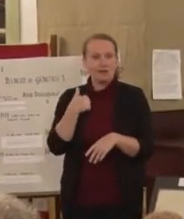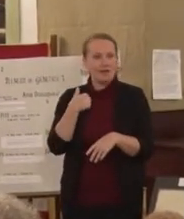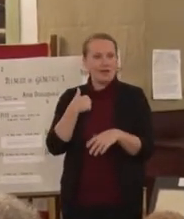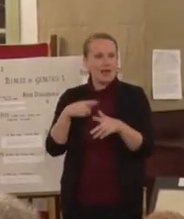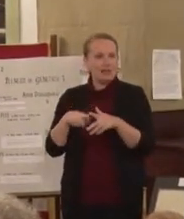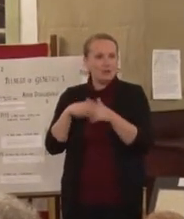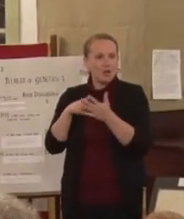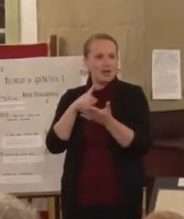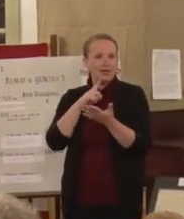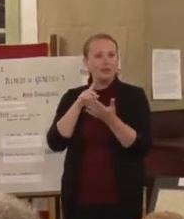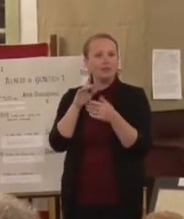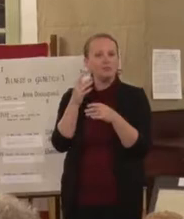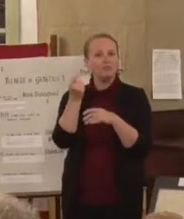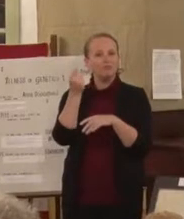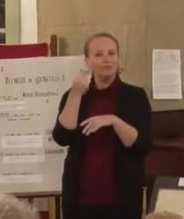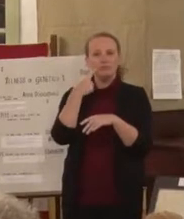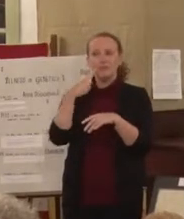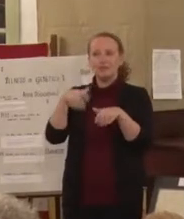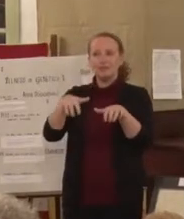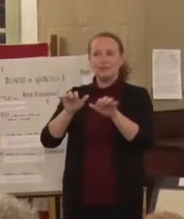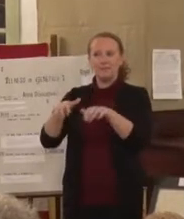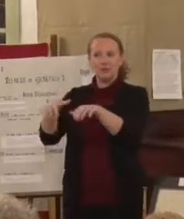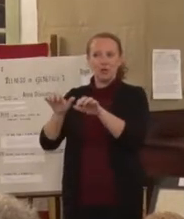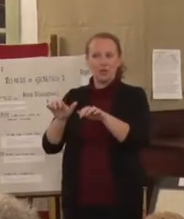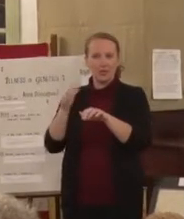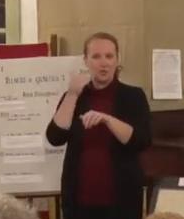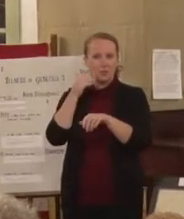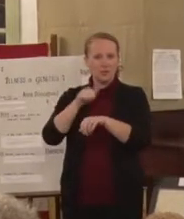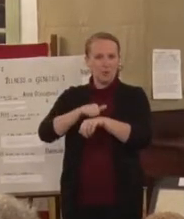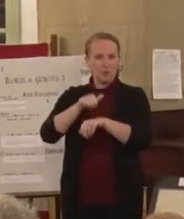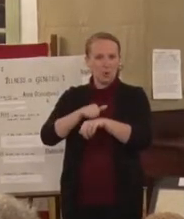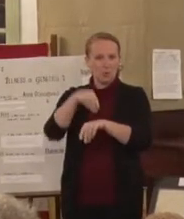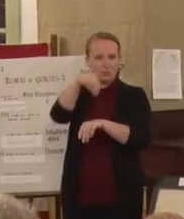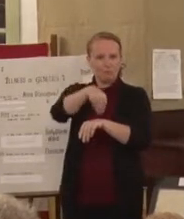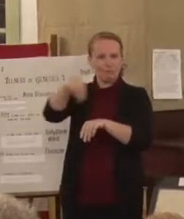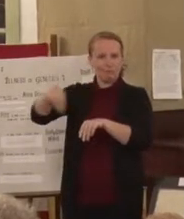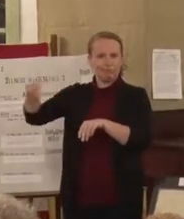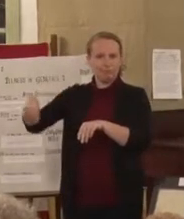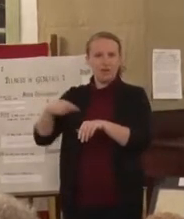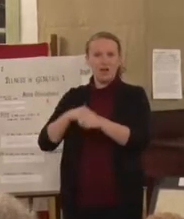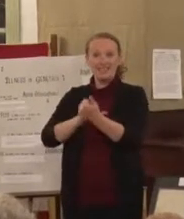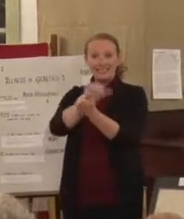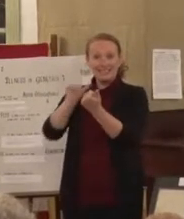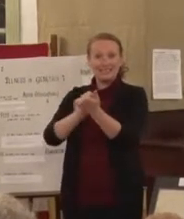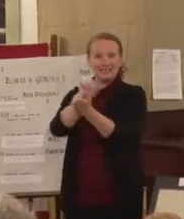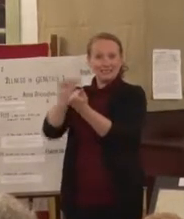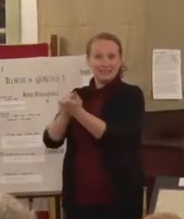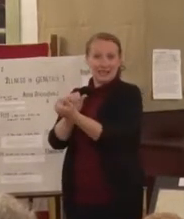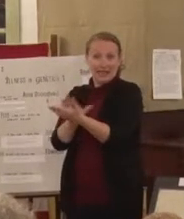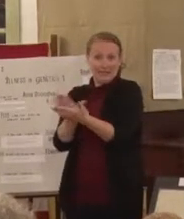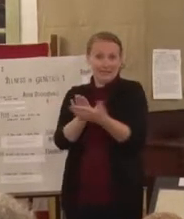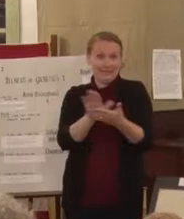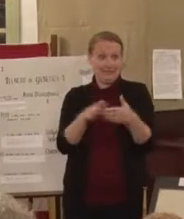gravestones in 2015 that I would be standing here telling you about the gravestones.